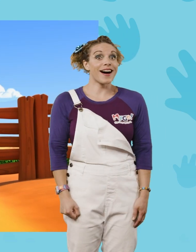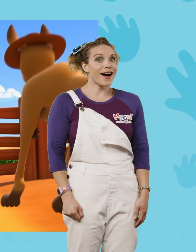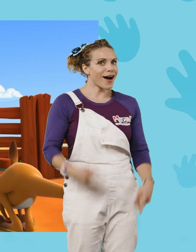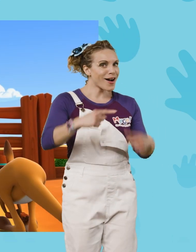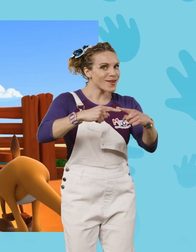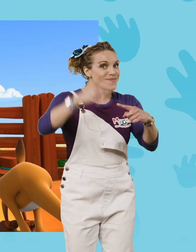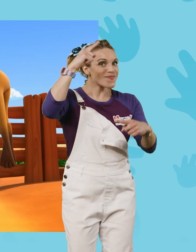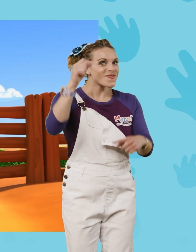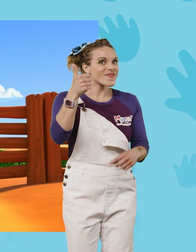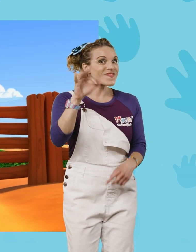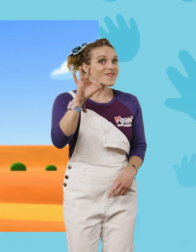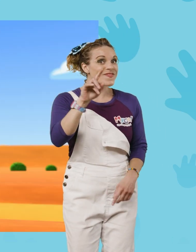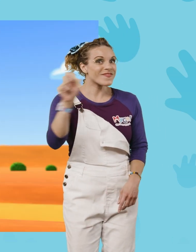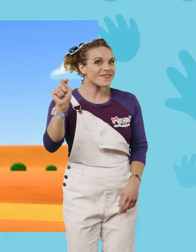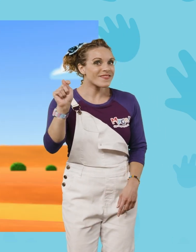How about a ten footer?